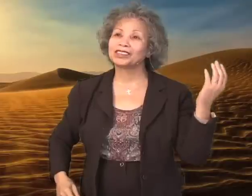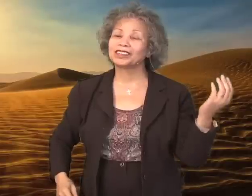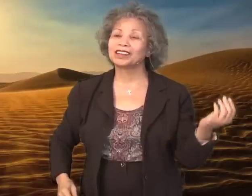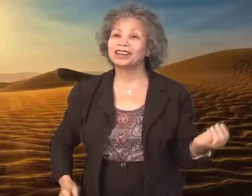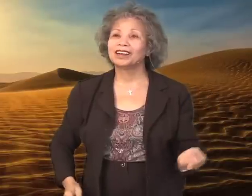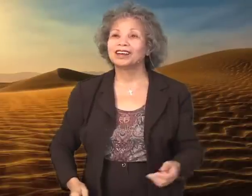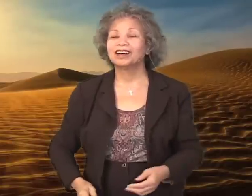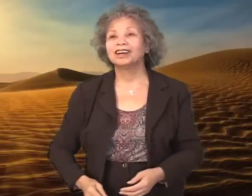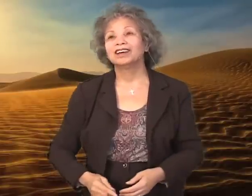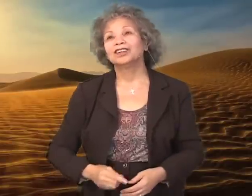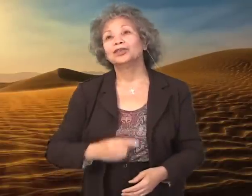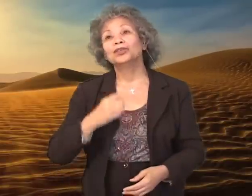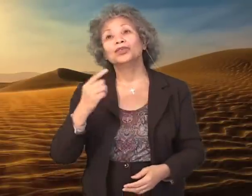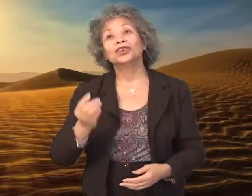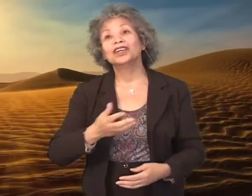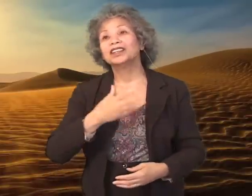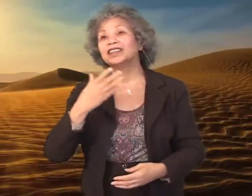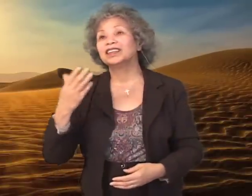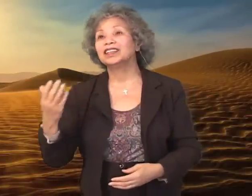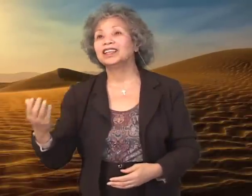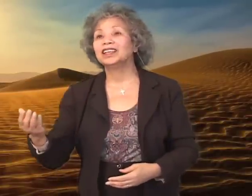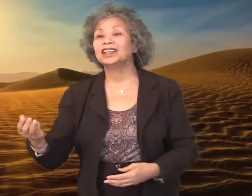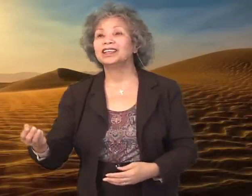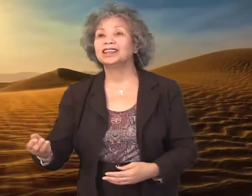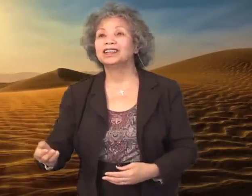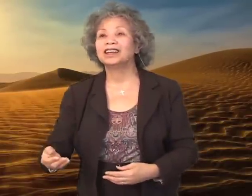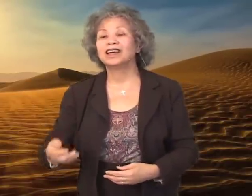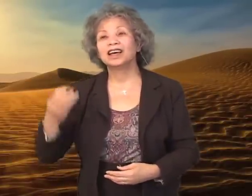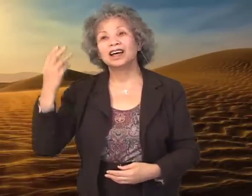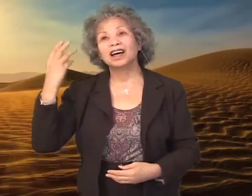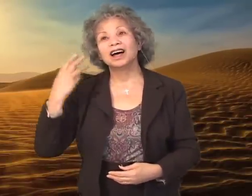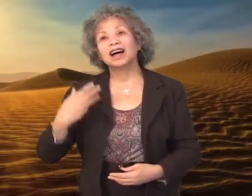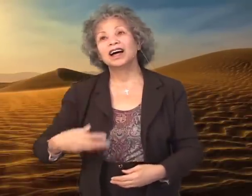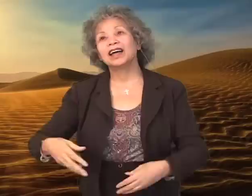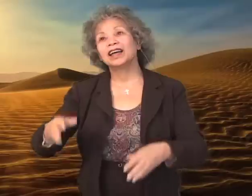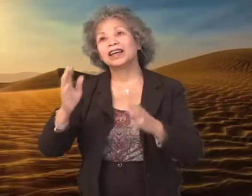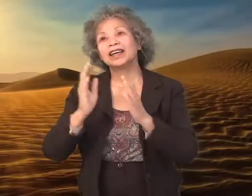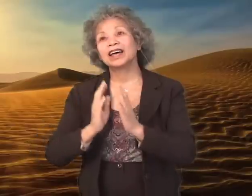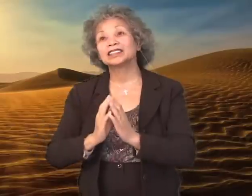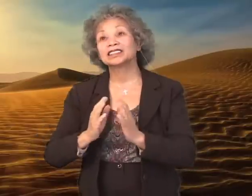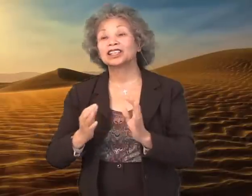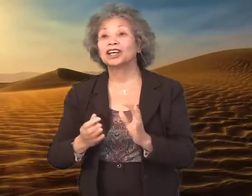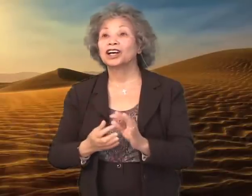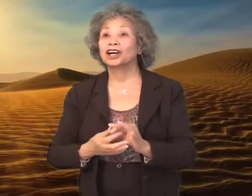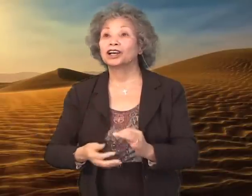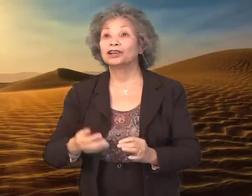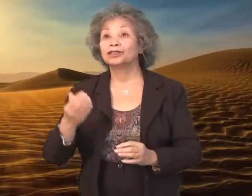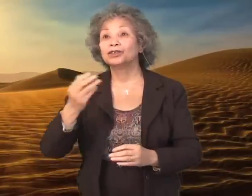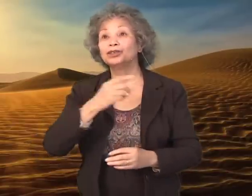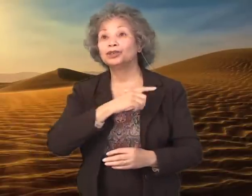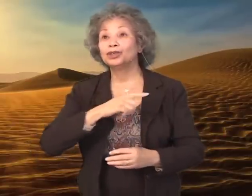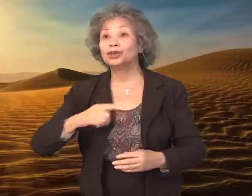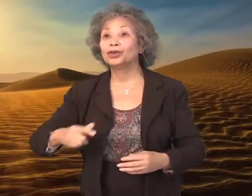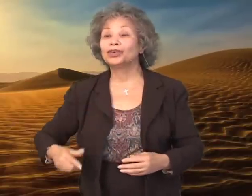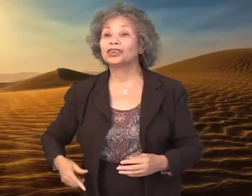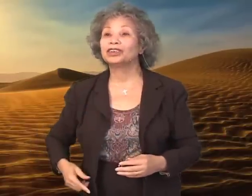One thing I ask of you, Lord,